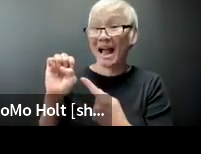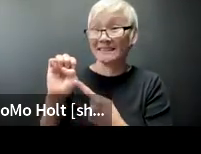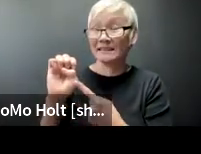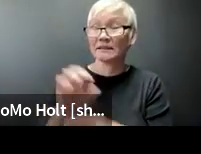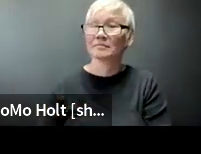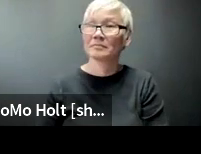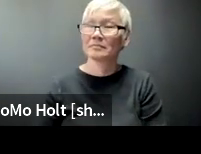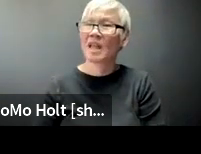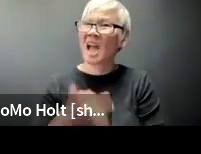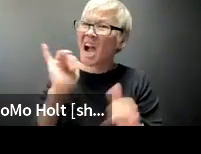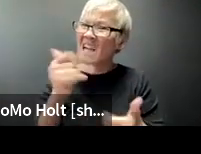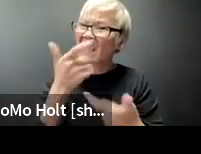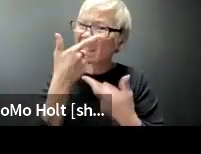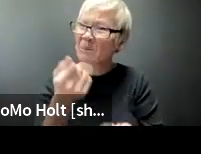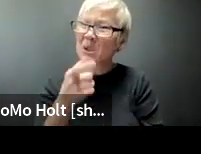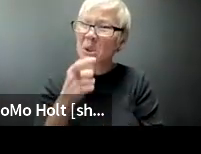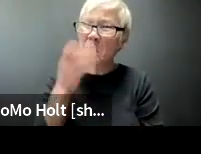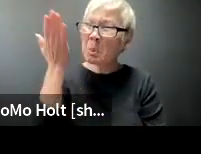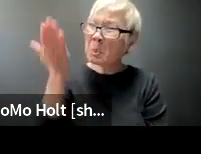mace